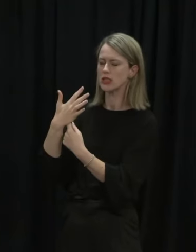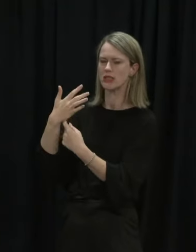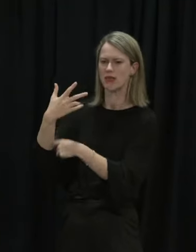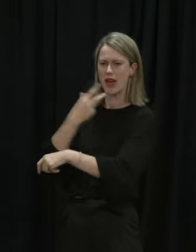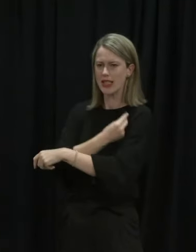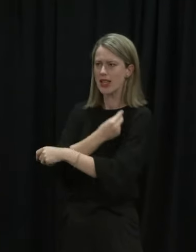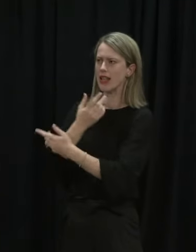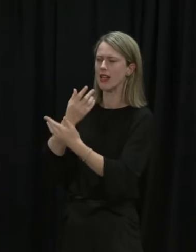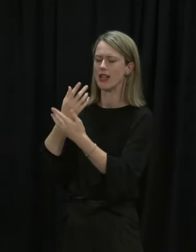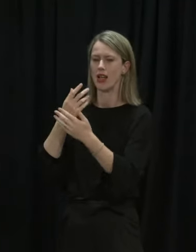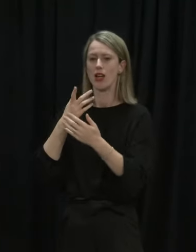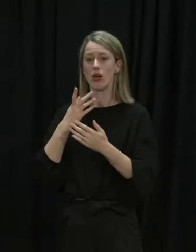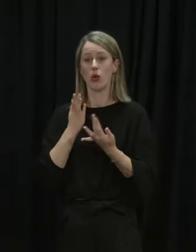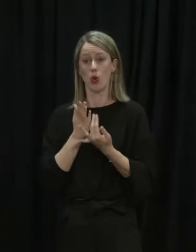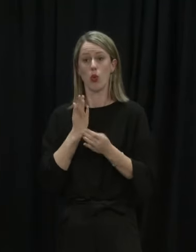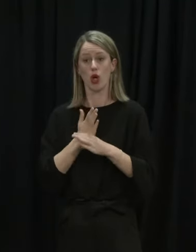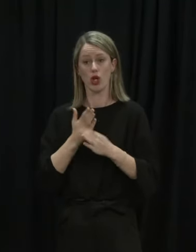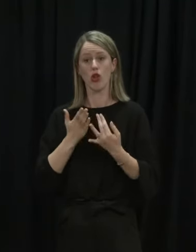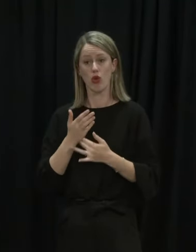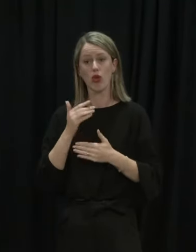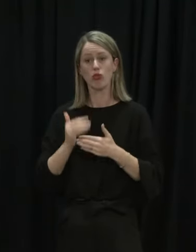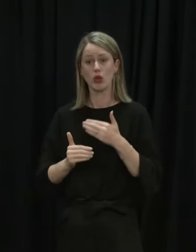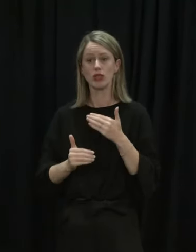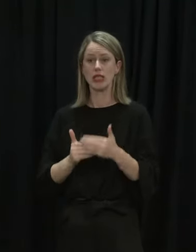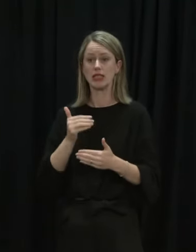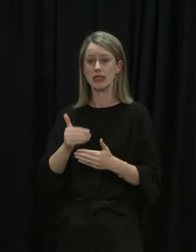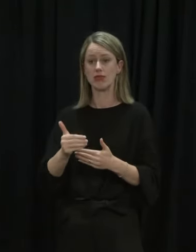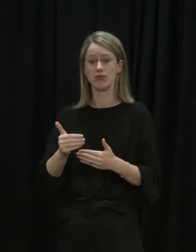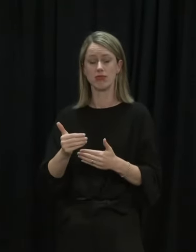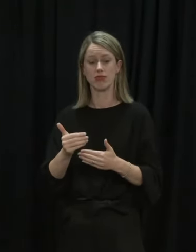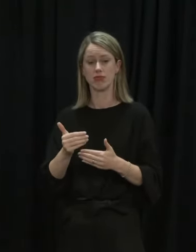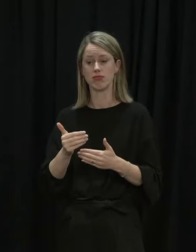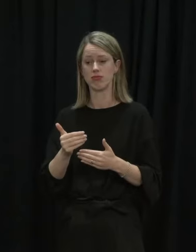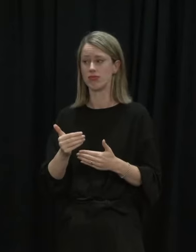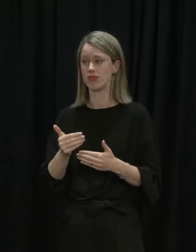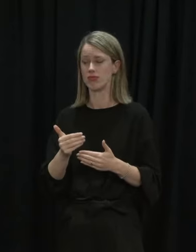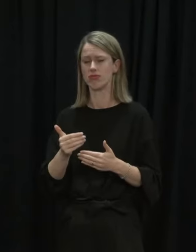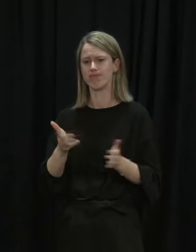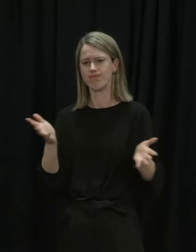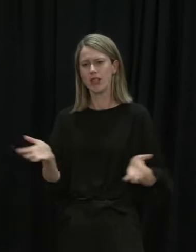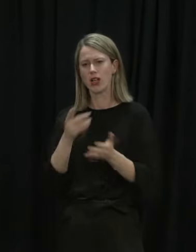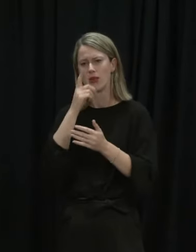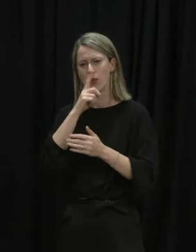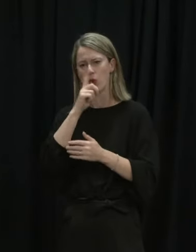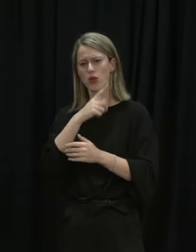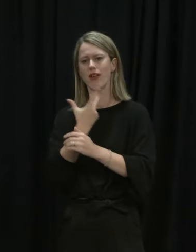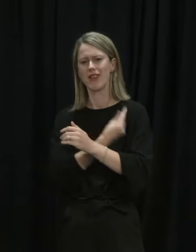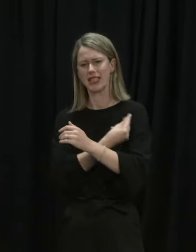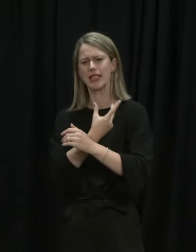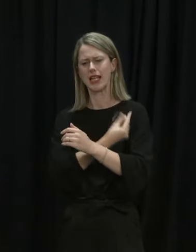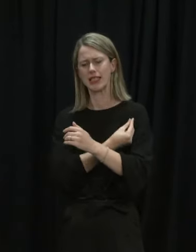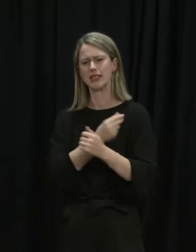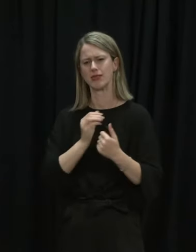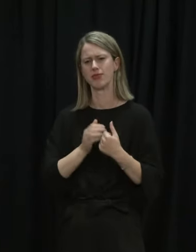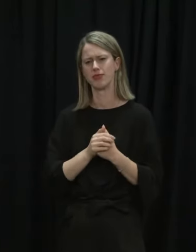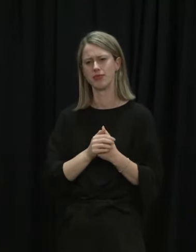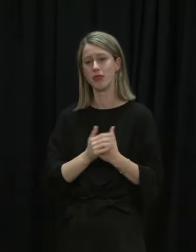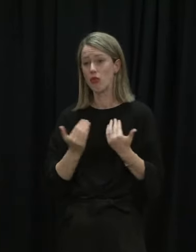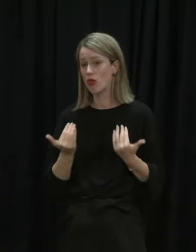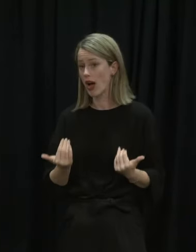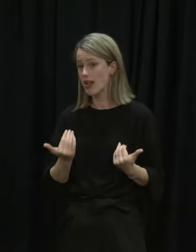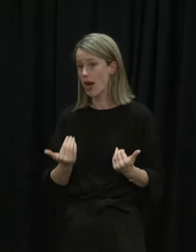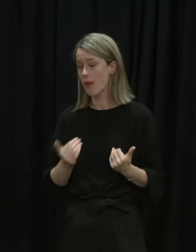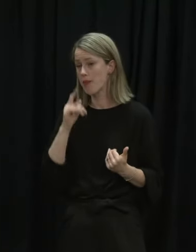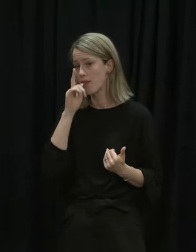We are working through that process. I do welcome as many people as possible being vaccinated. Obviously, as I say, right now,